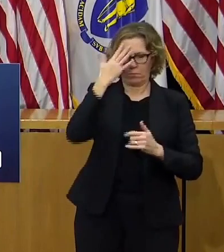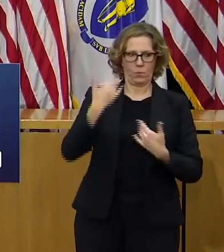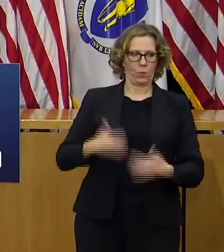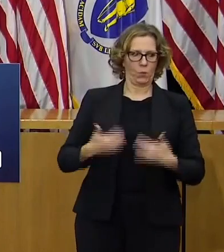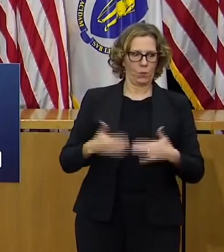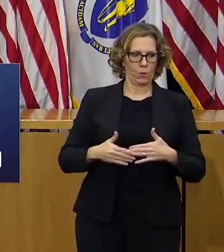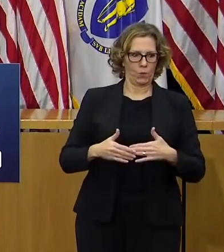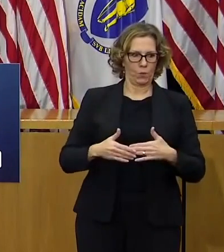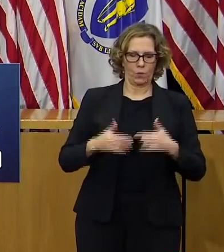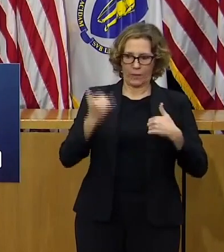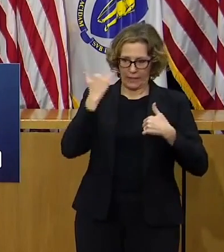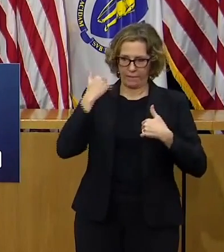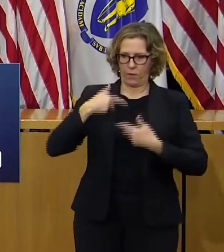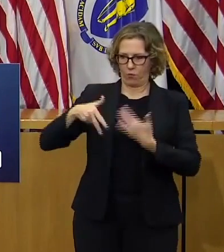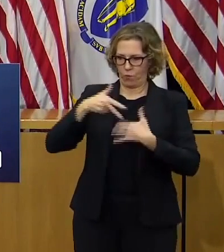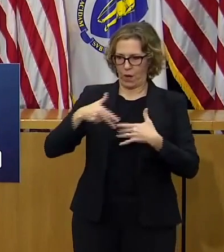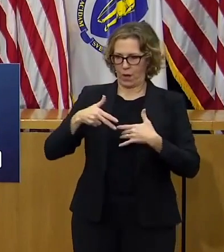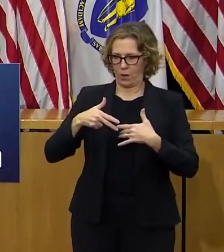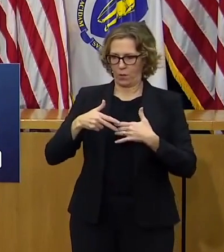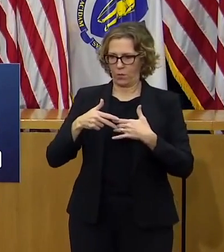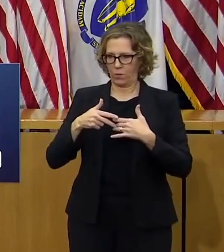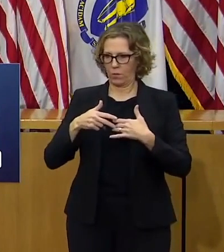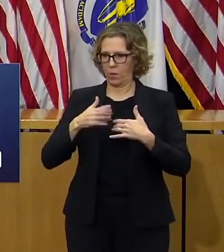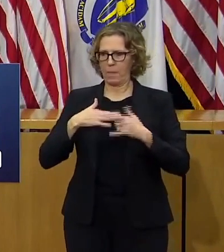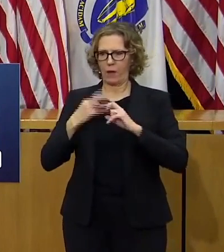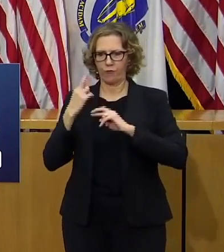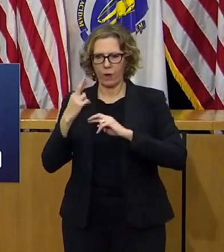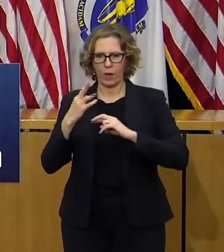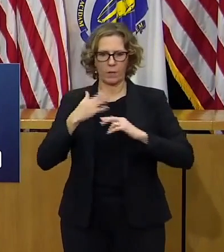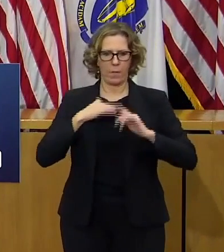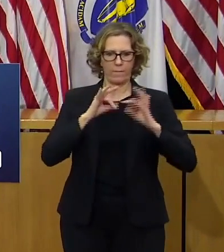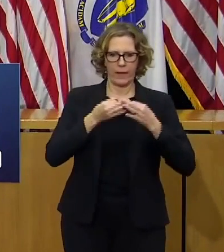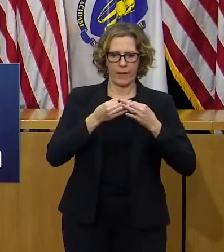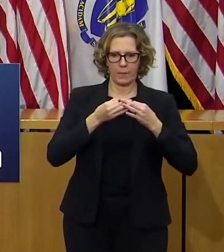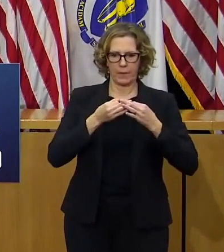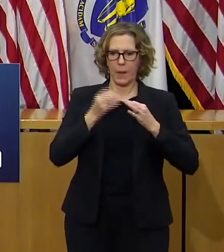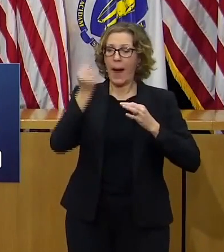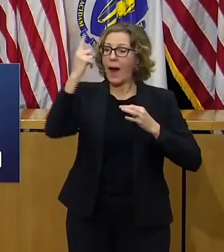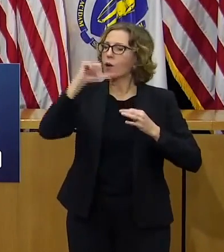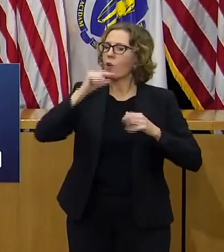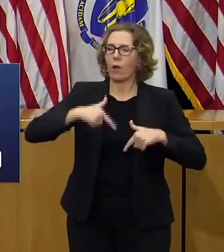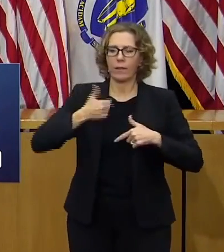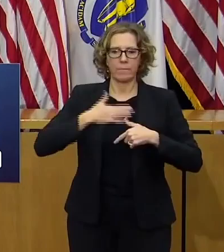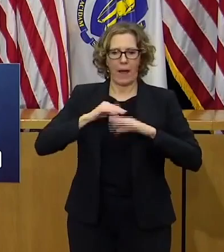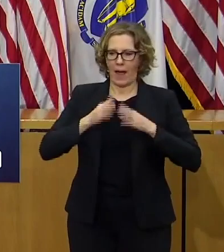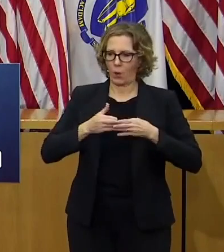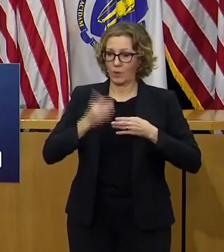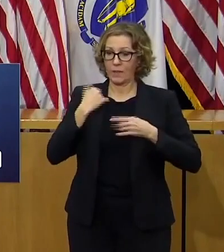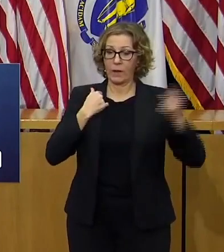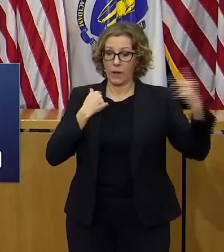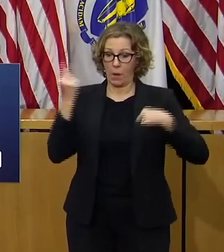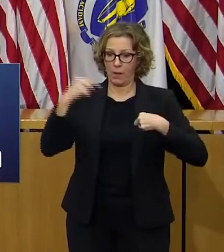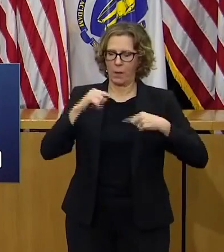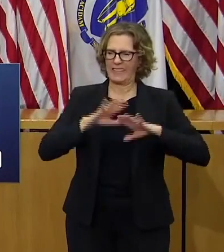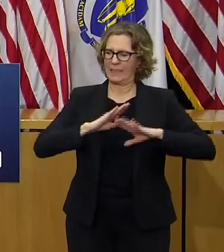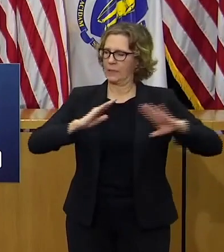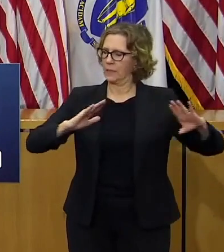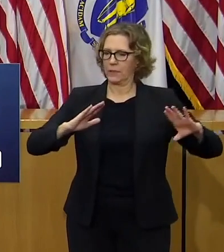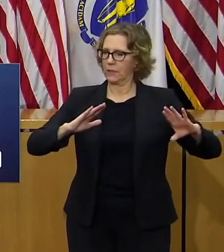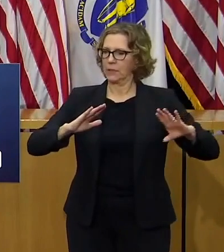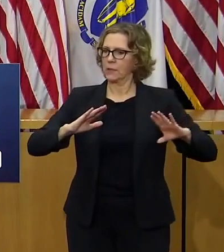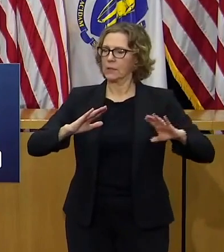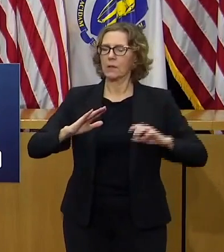you don't live with and if you're going to be in situations and environments where masks are not already